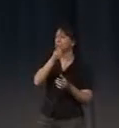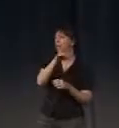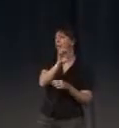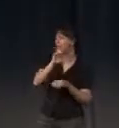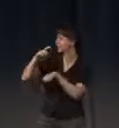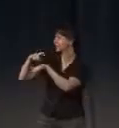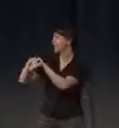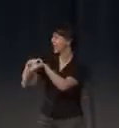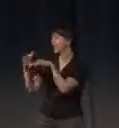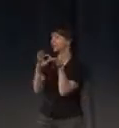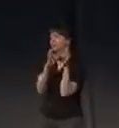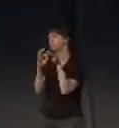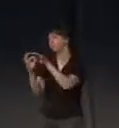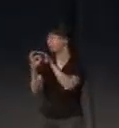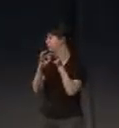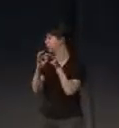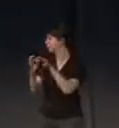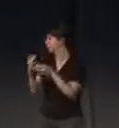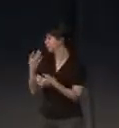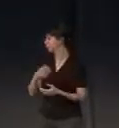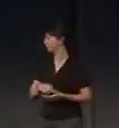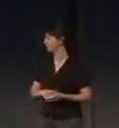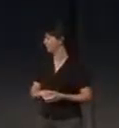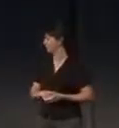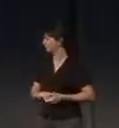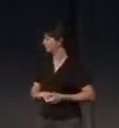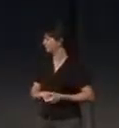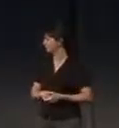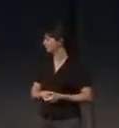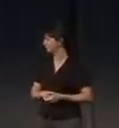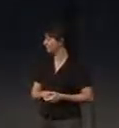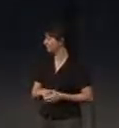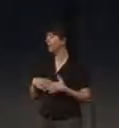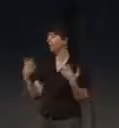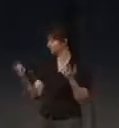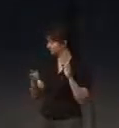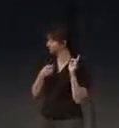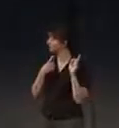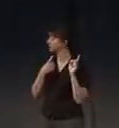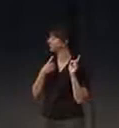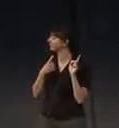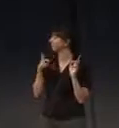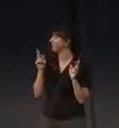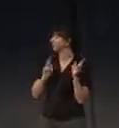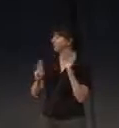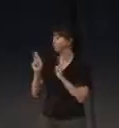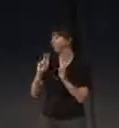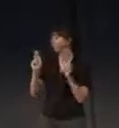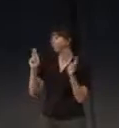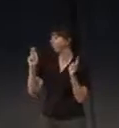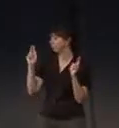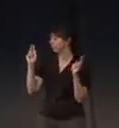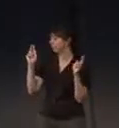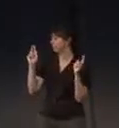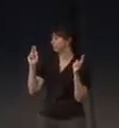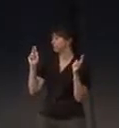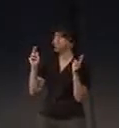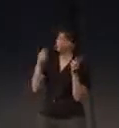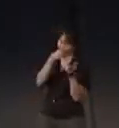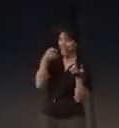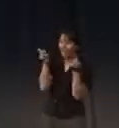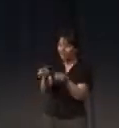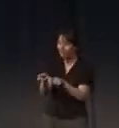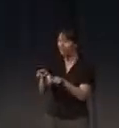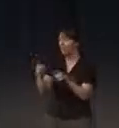the title of the piece. This means, I don't know if I, well, here, where people are, yeah, one of the situations where